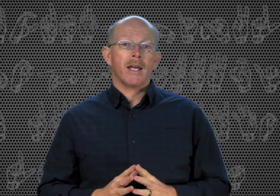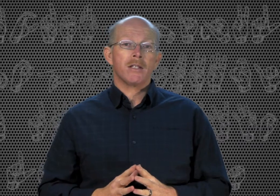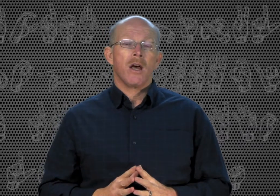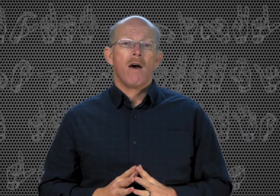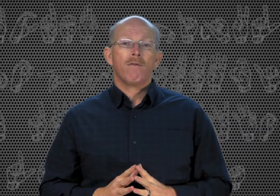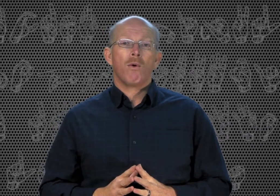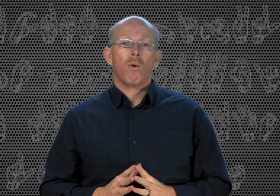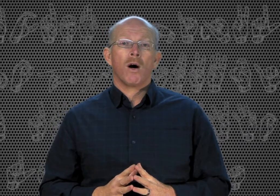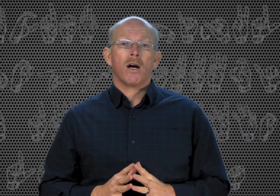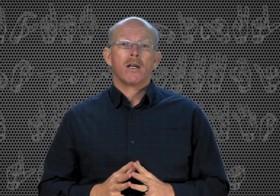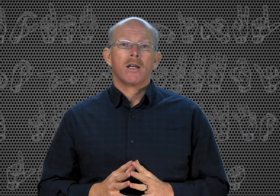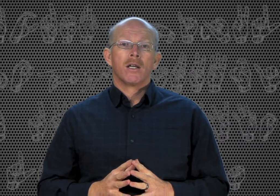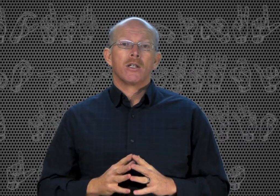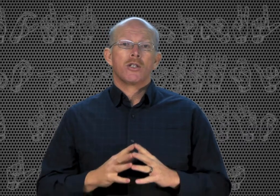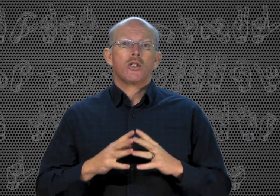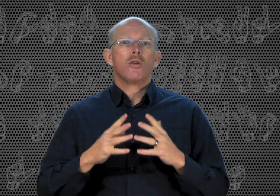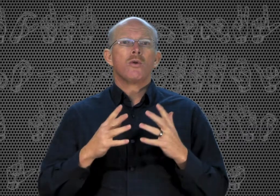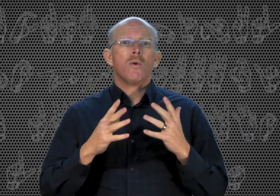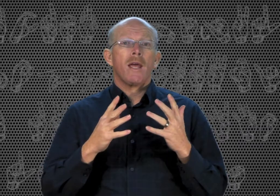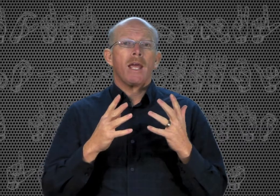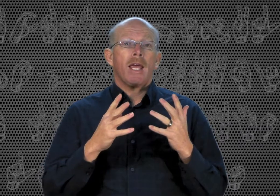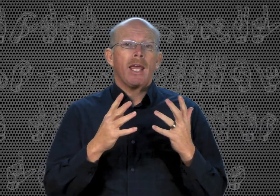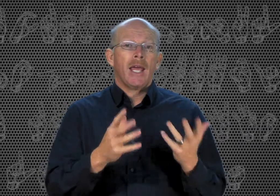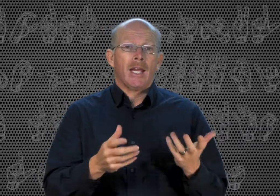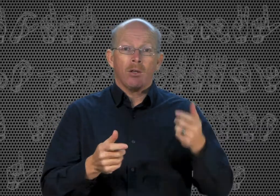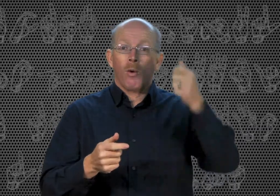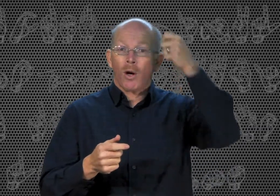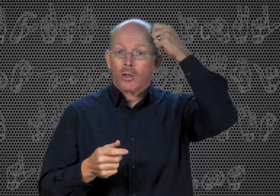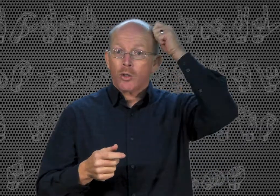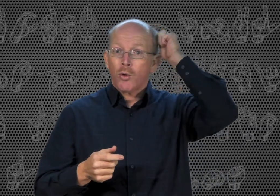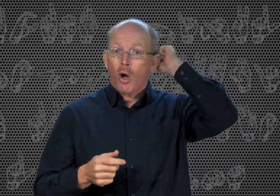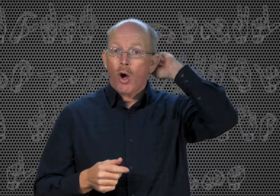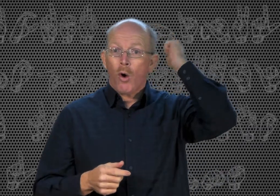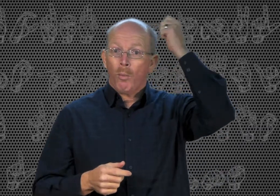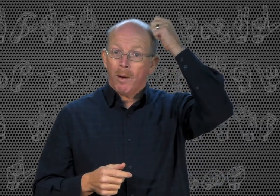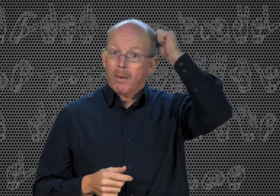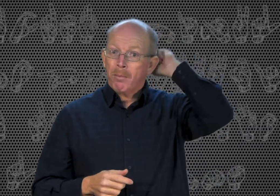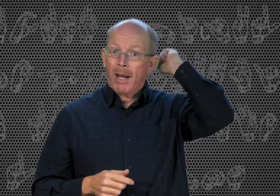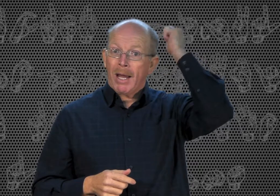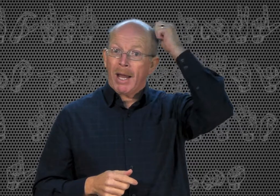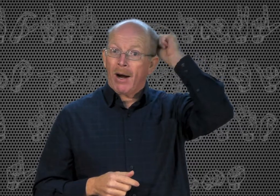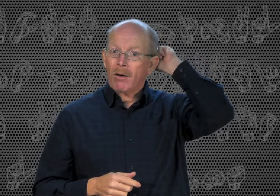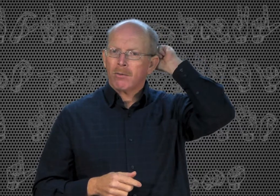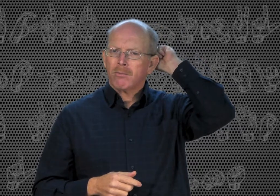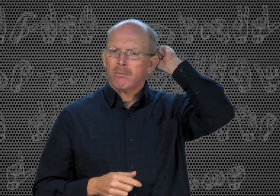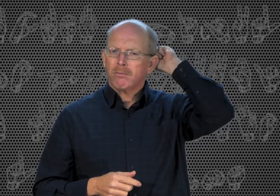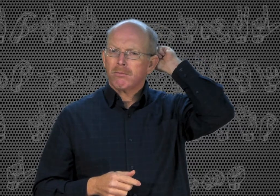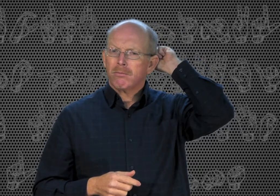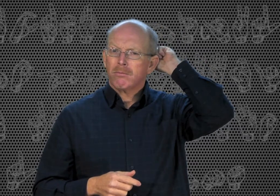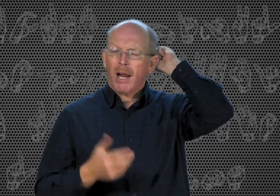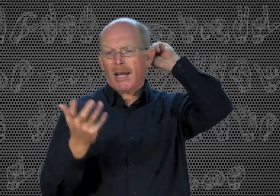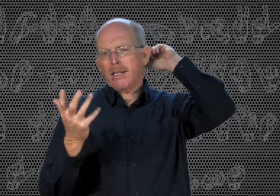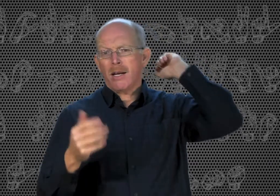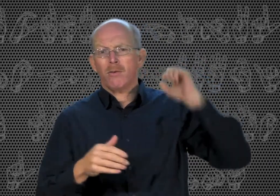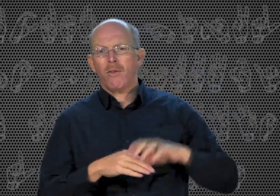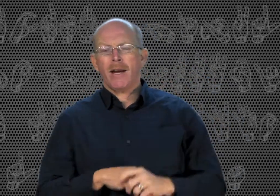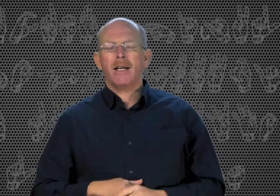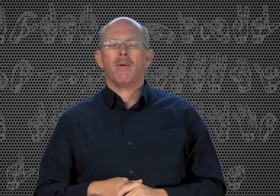for to eat or to comb my hair. I guess I don't do that anyway.